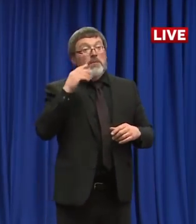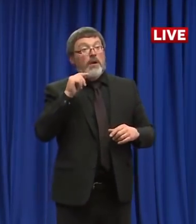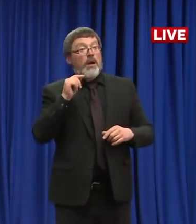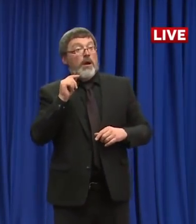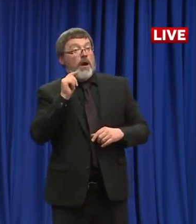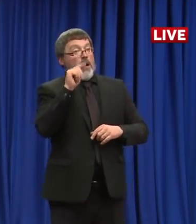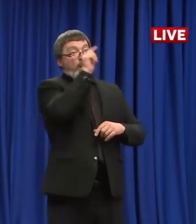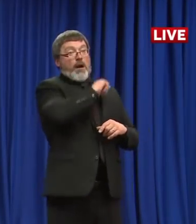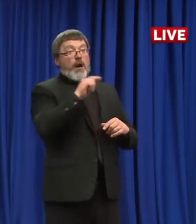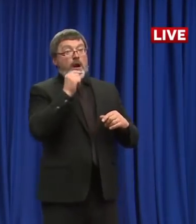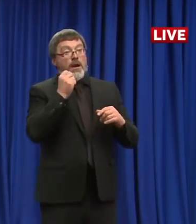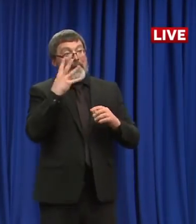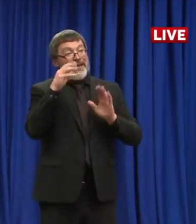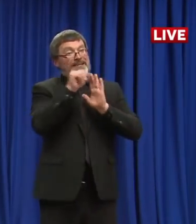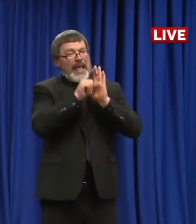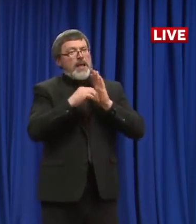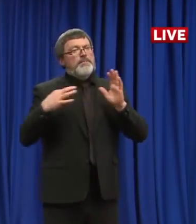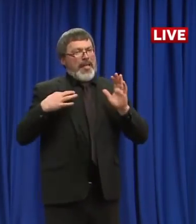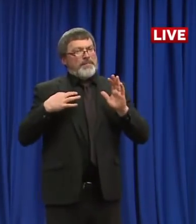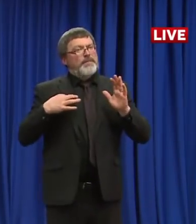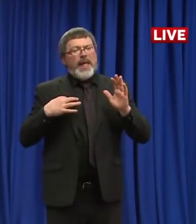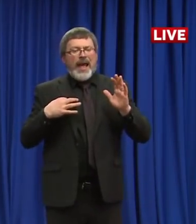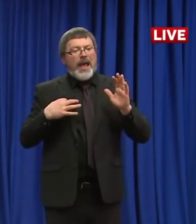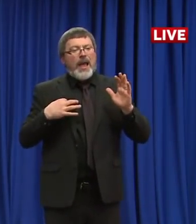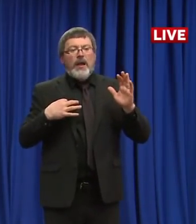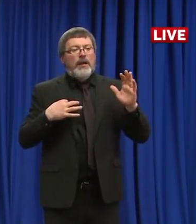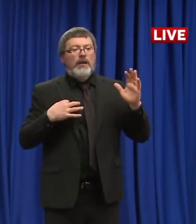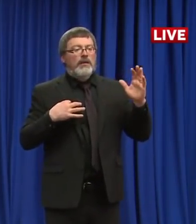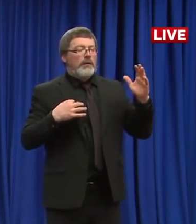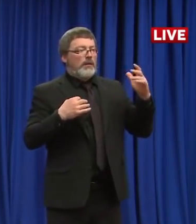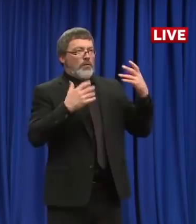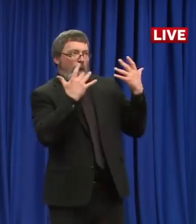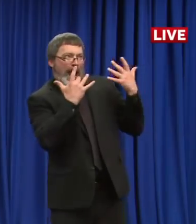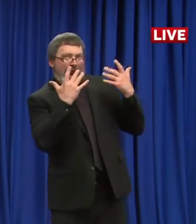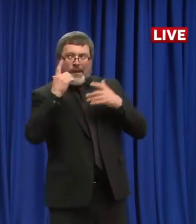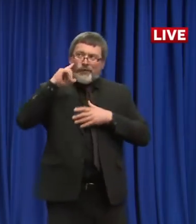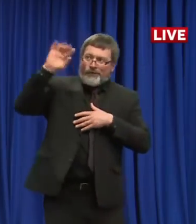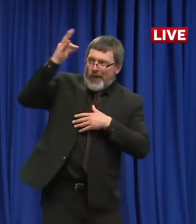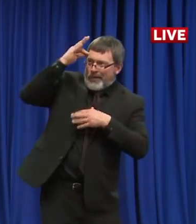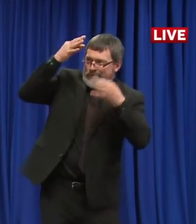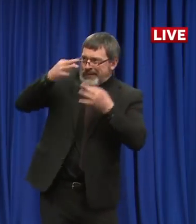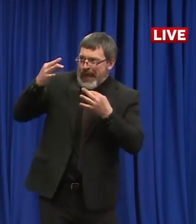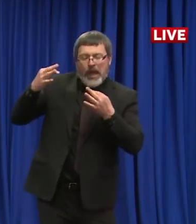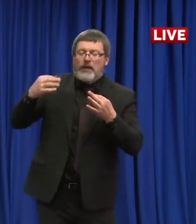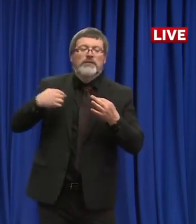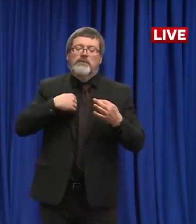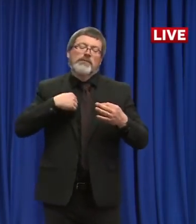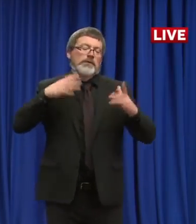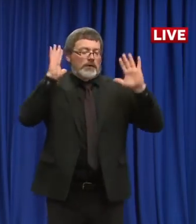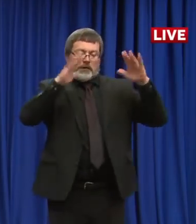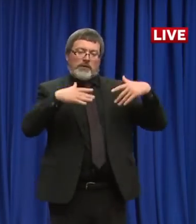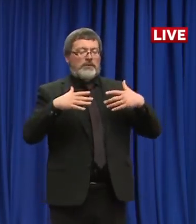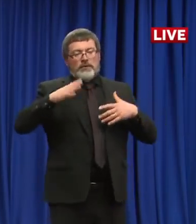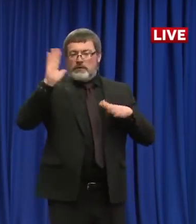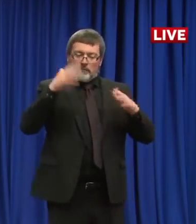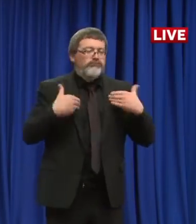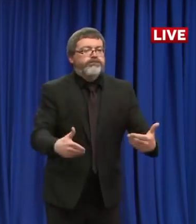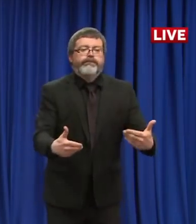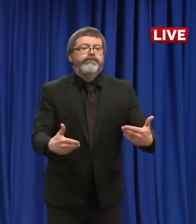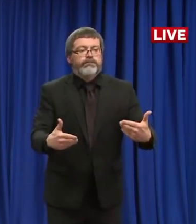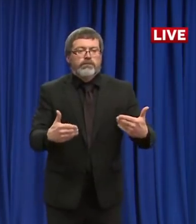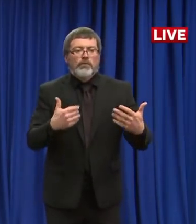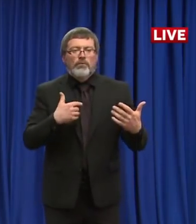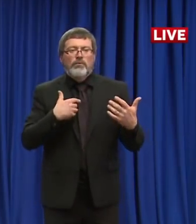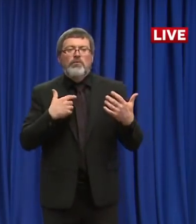that. Our kind of secret sauce is that we're going to be able, because the state is in decent financial condition today,